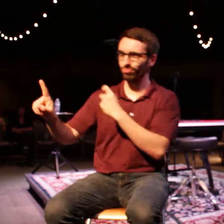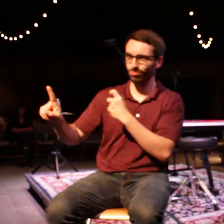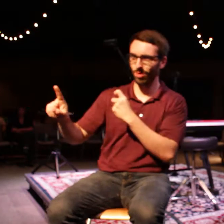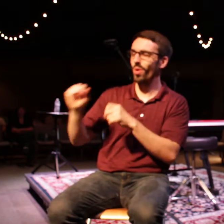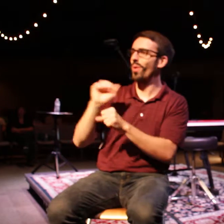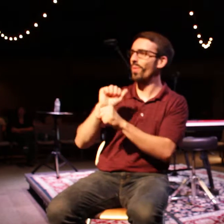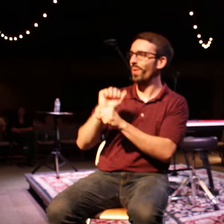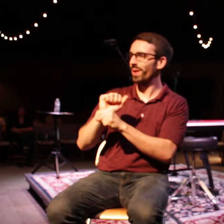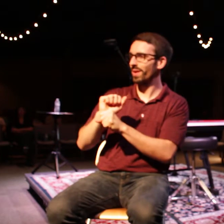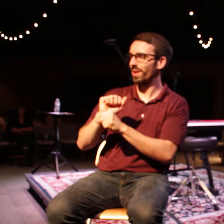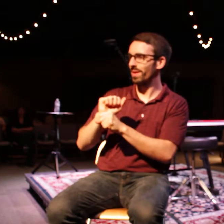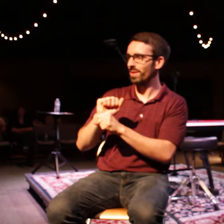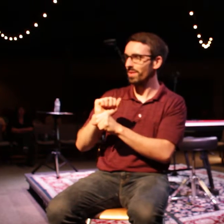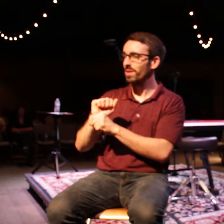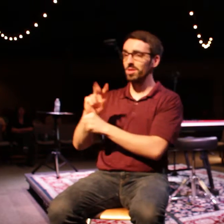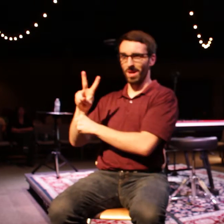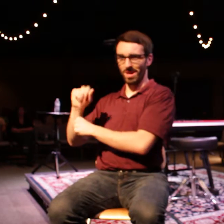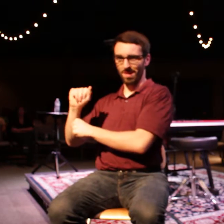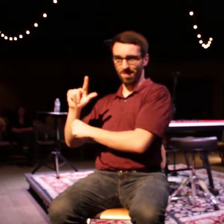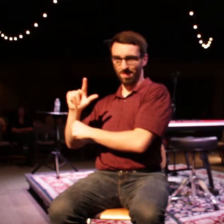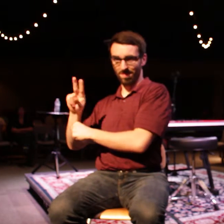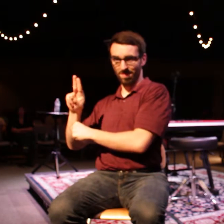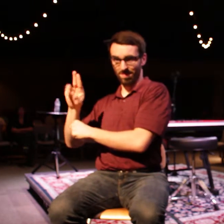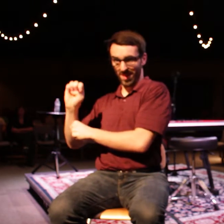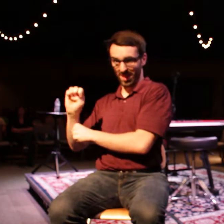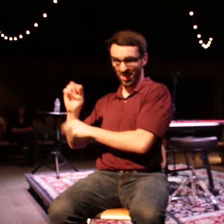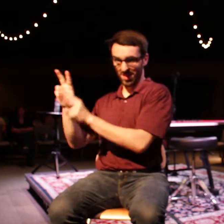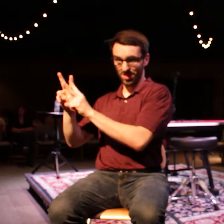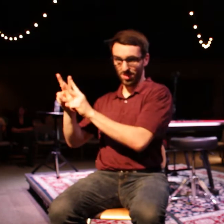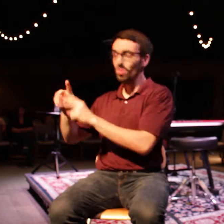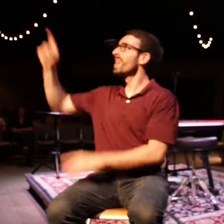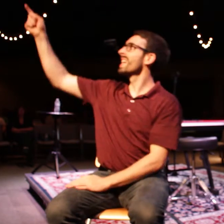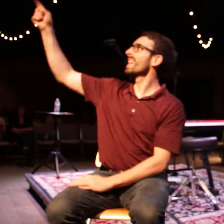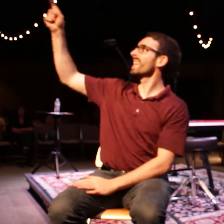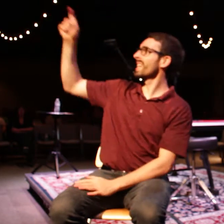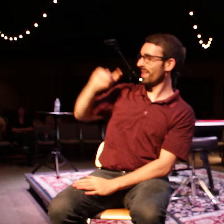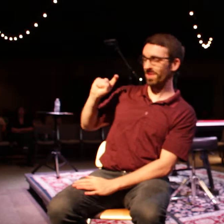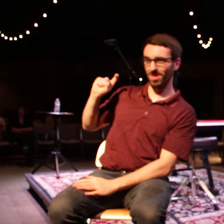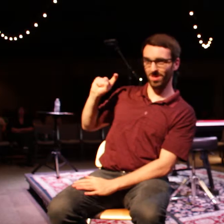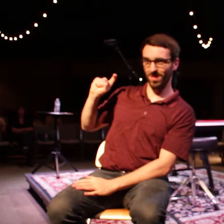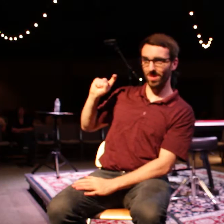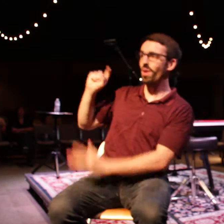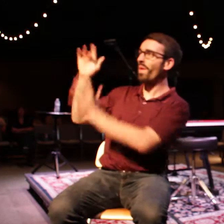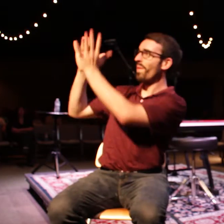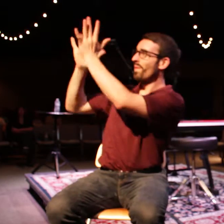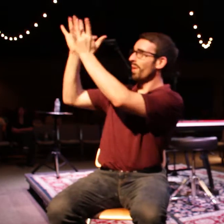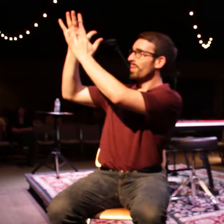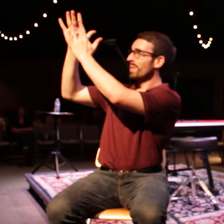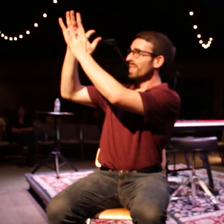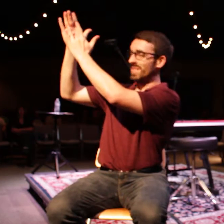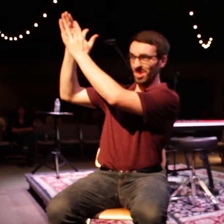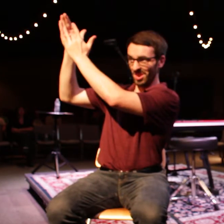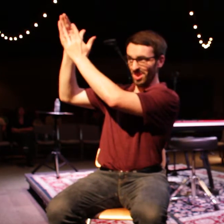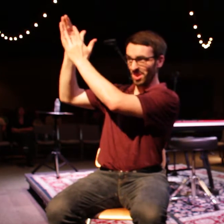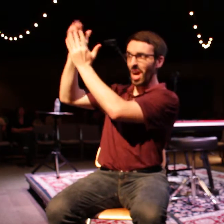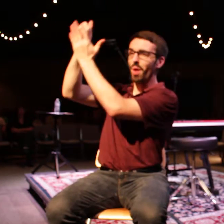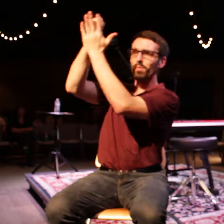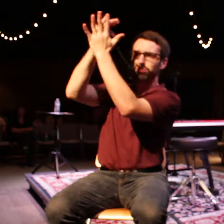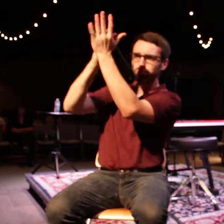gifted me of no work on my own by Jesus, by what he did for me on the cross, and now I'm adopted